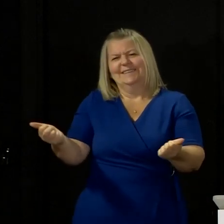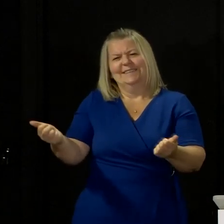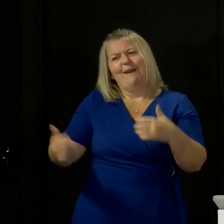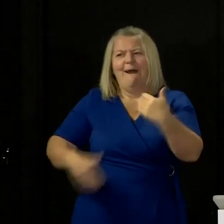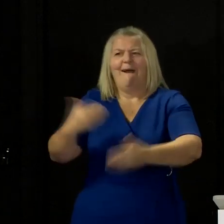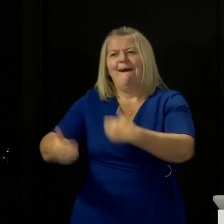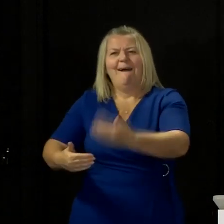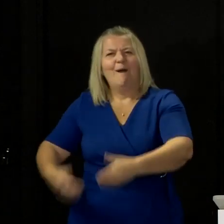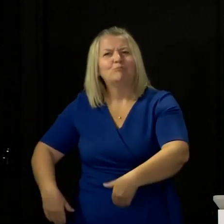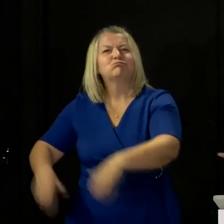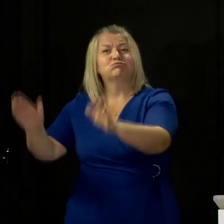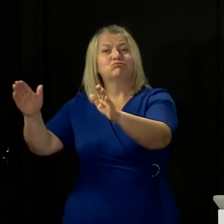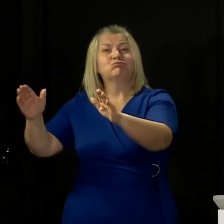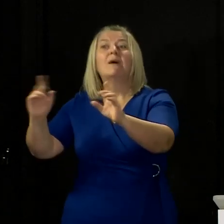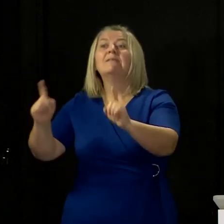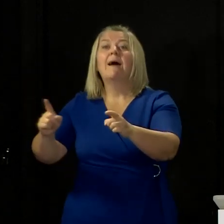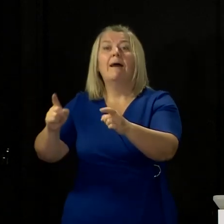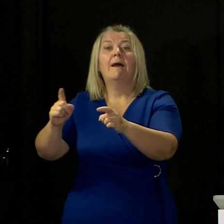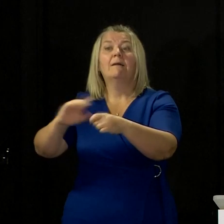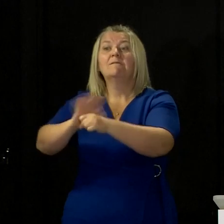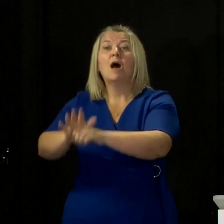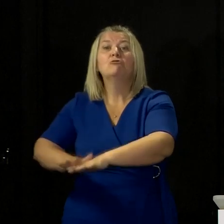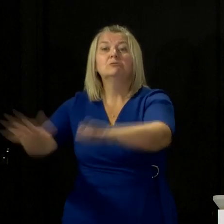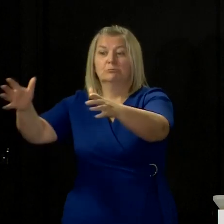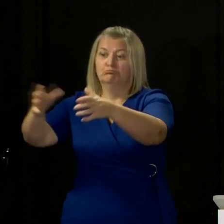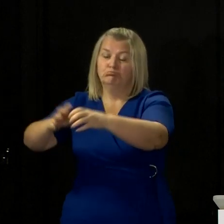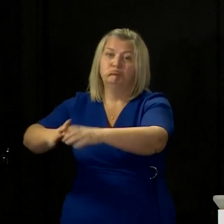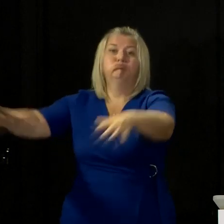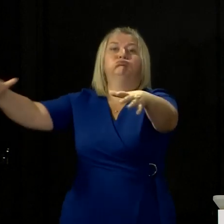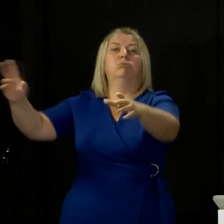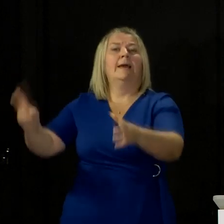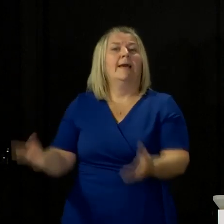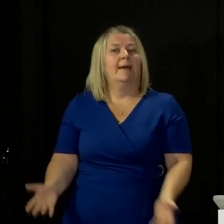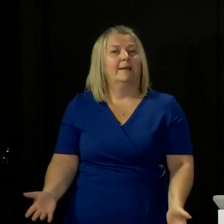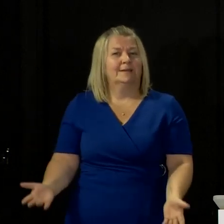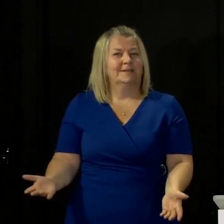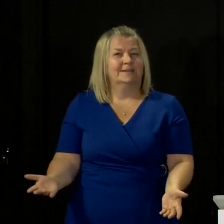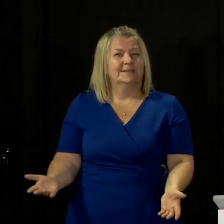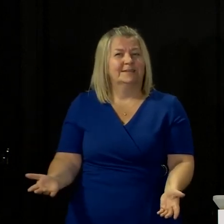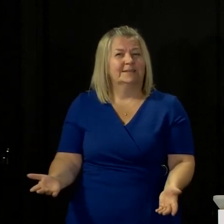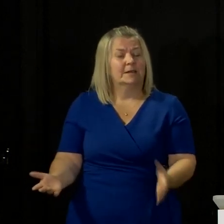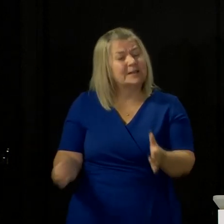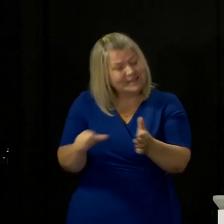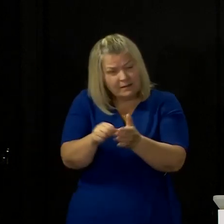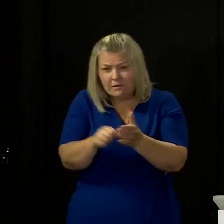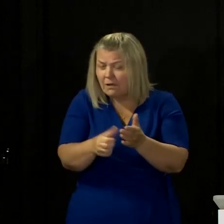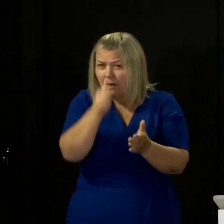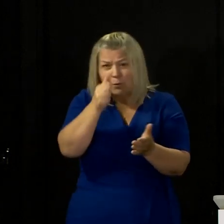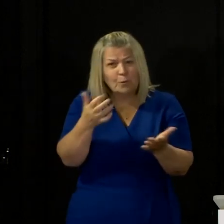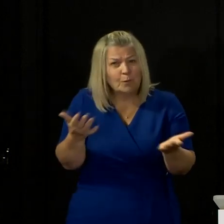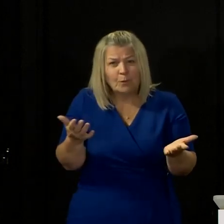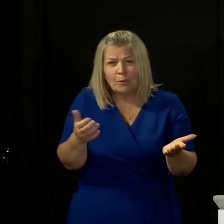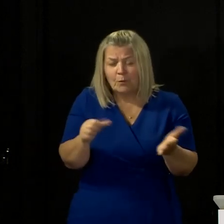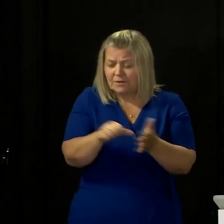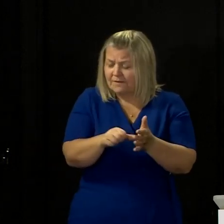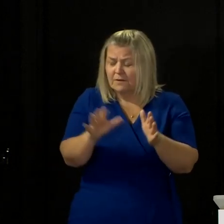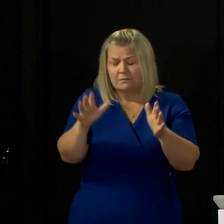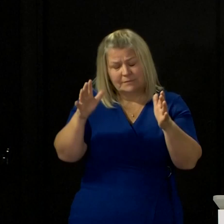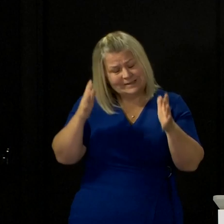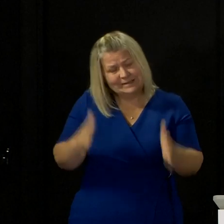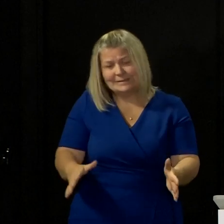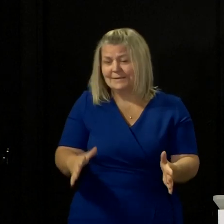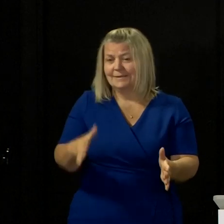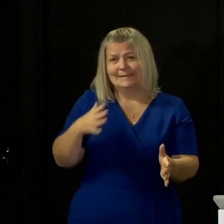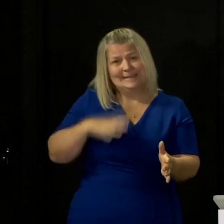risk giving the virus a free pass to spread again. So I know how difficult all of this is, but we have to stick with the